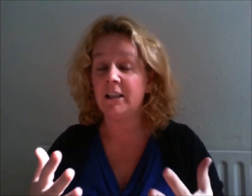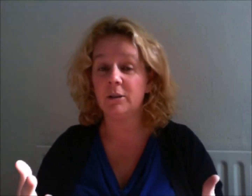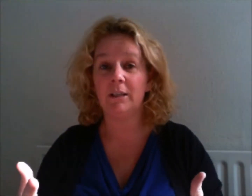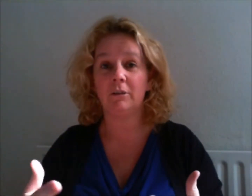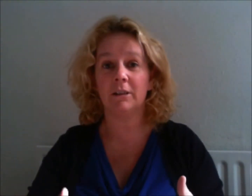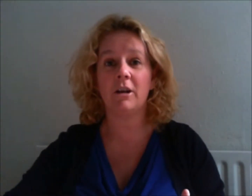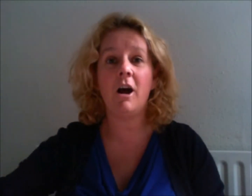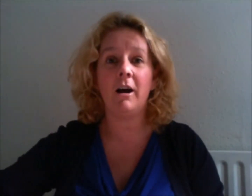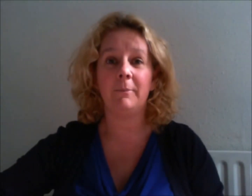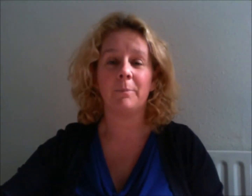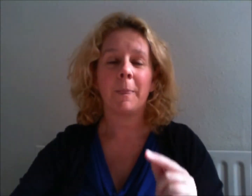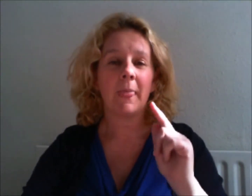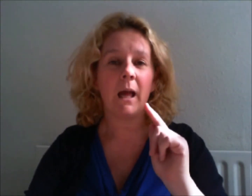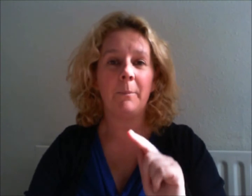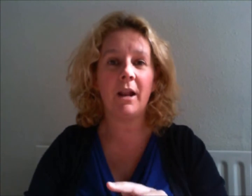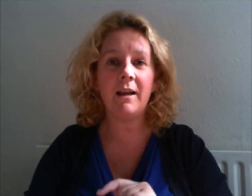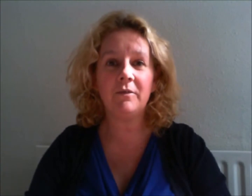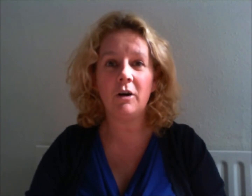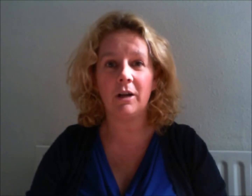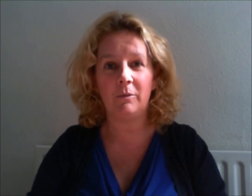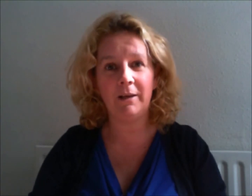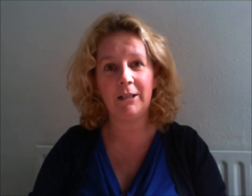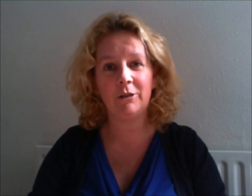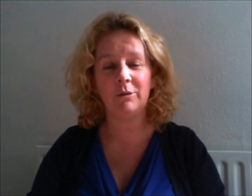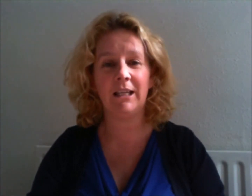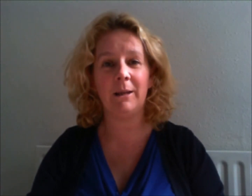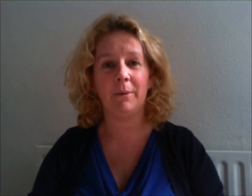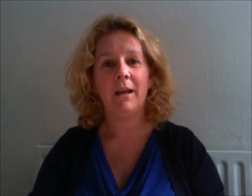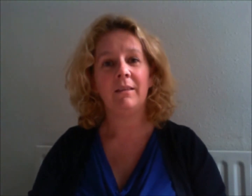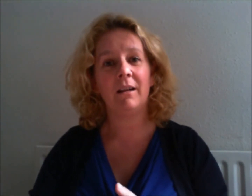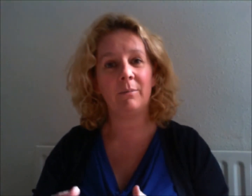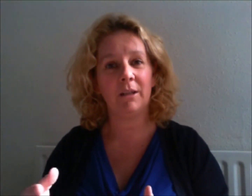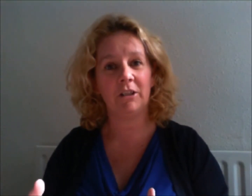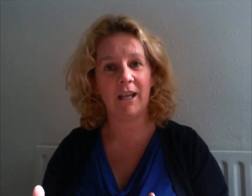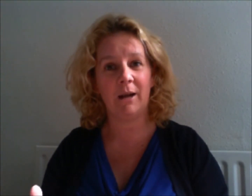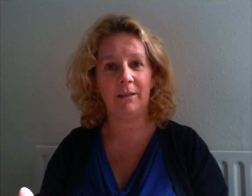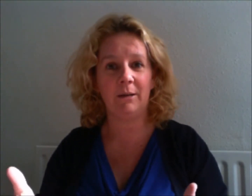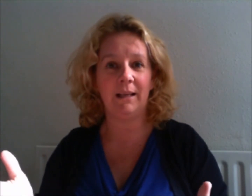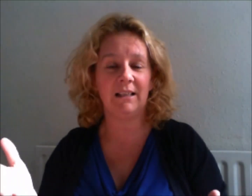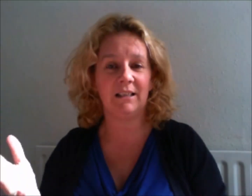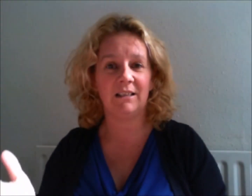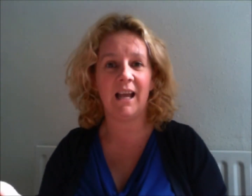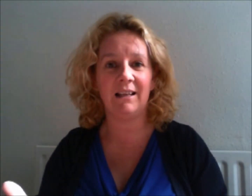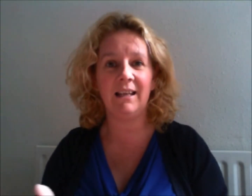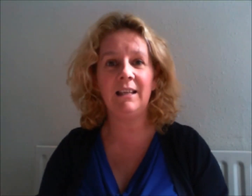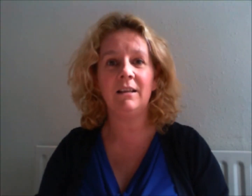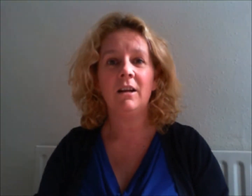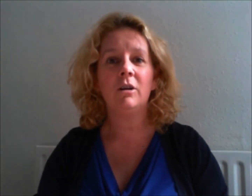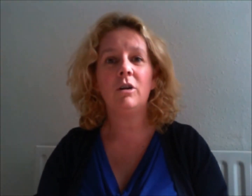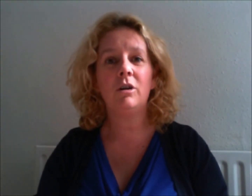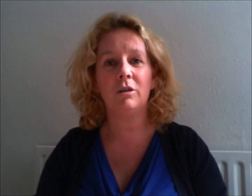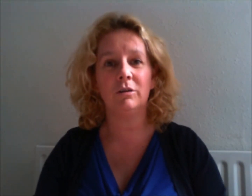I do it all the time, but I've got a really cool tip that I'm going to share with you. It's a technique called